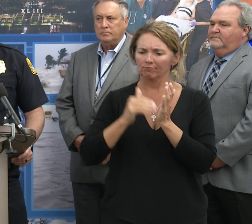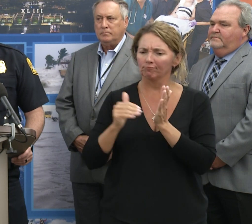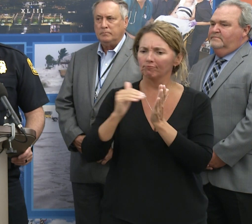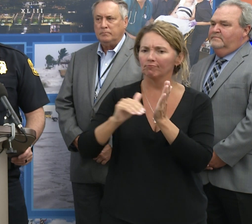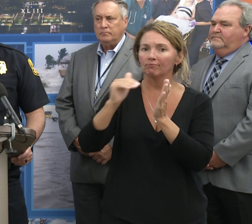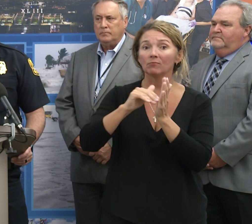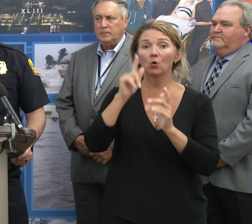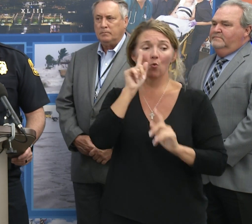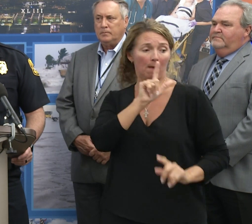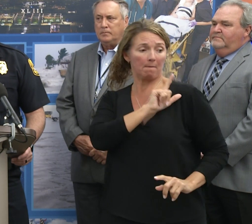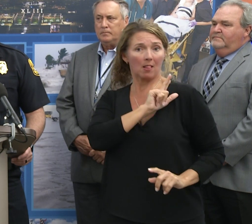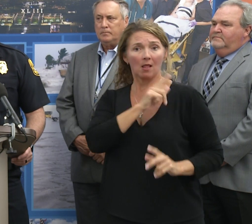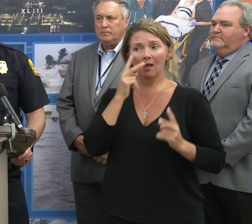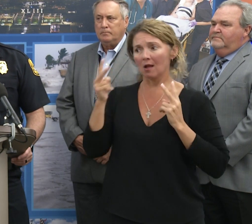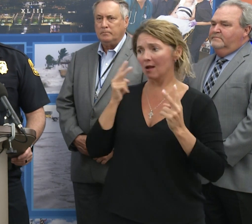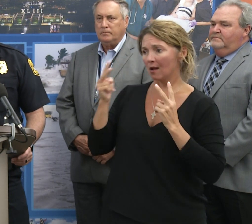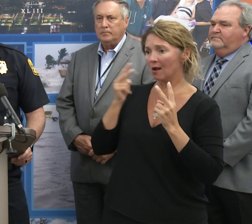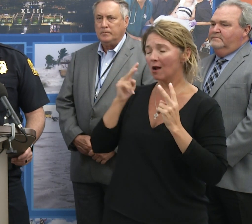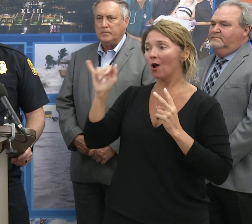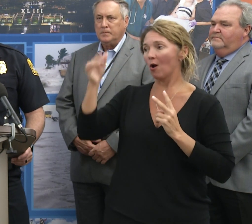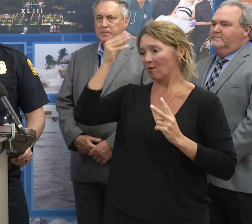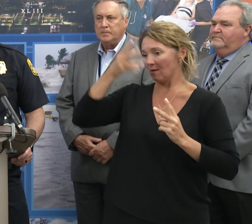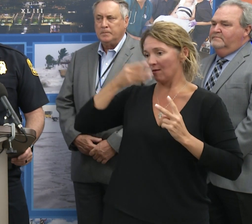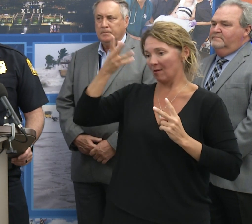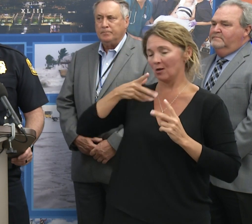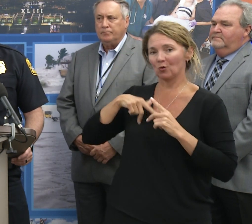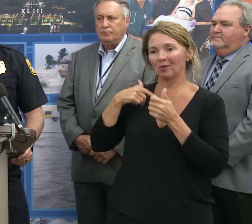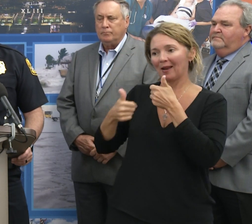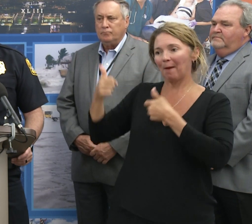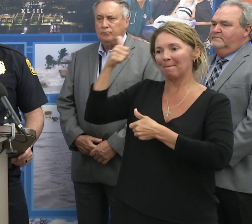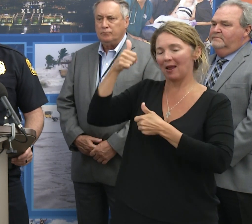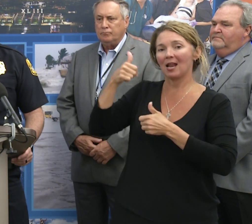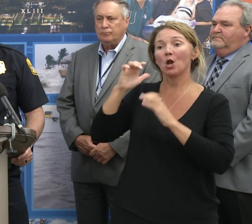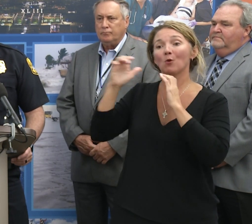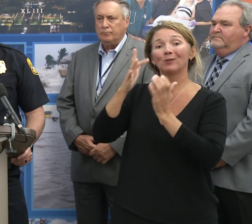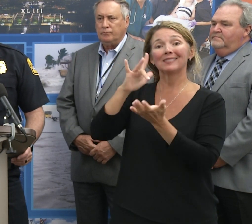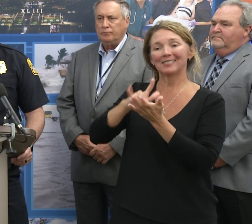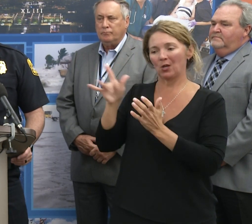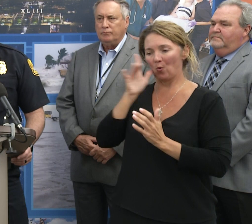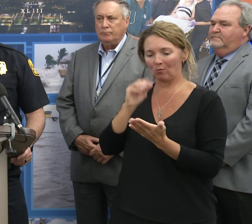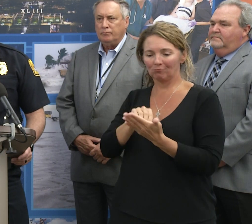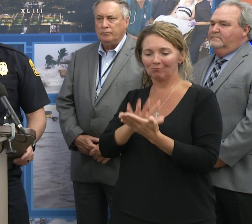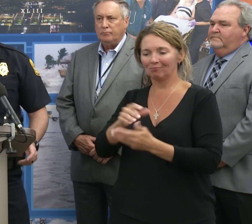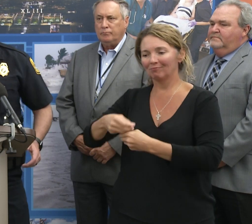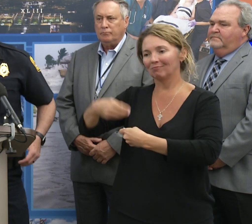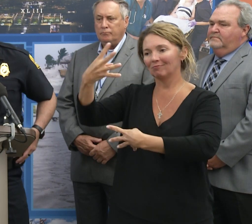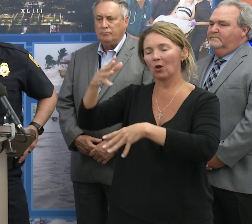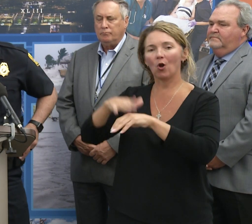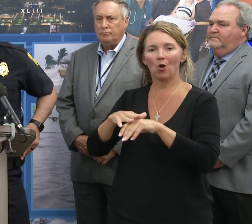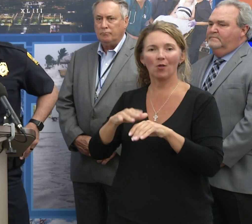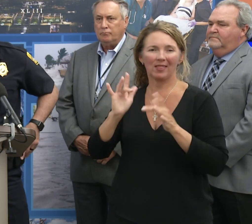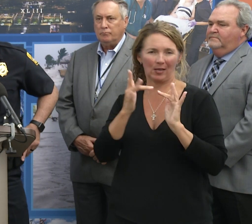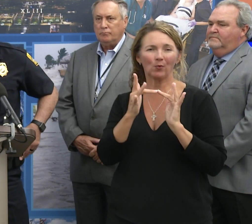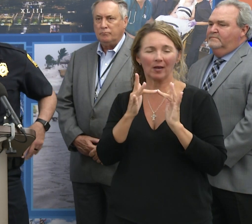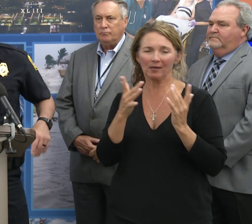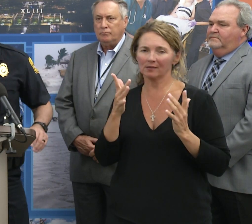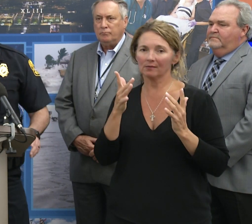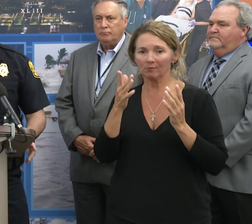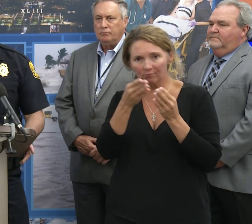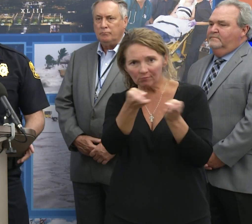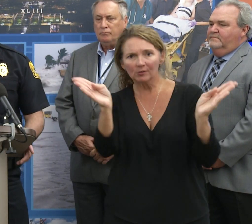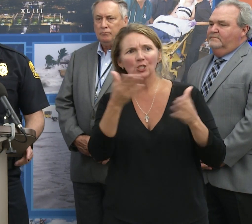officers on the street that are giving back information to our command center and communication center. And that information is being put out to the public.